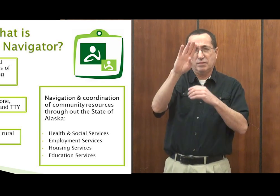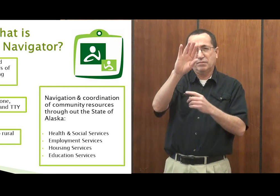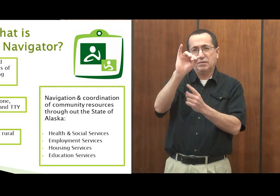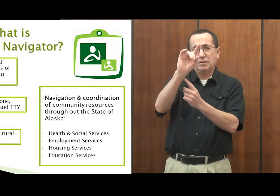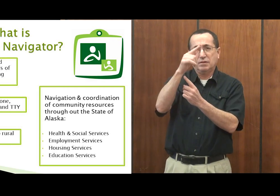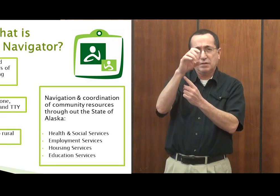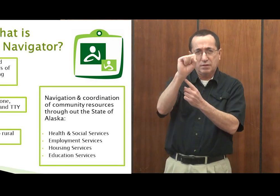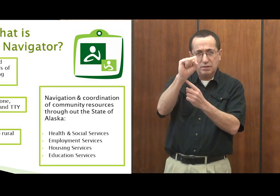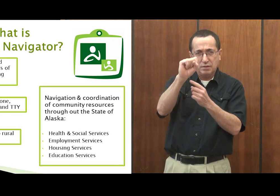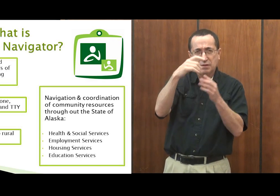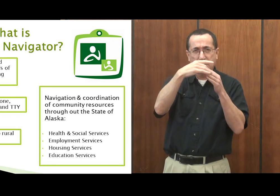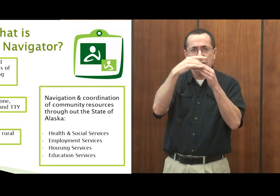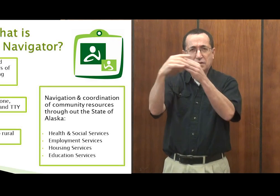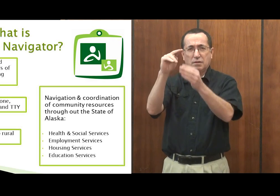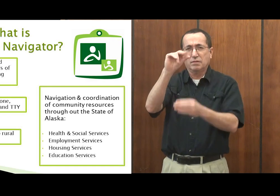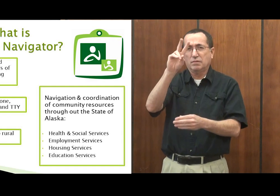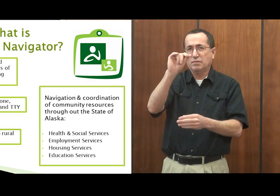What is Bridges Navigator?